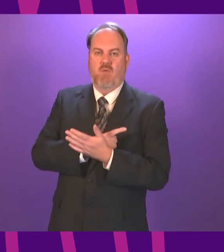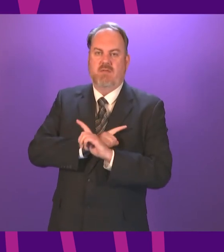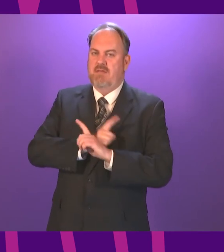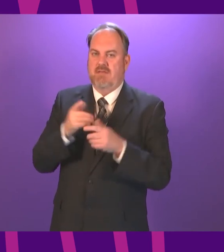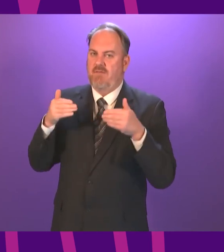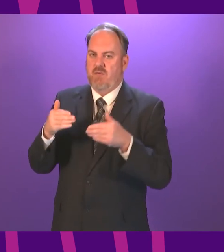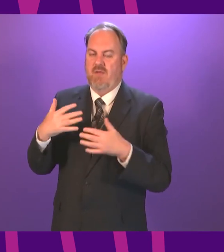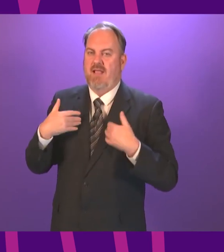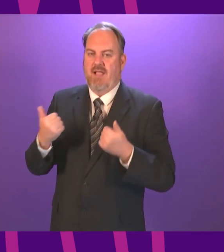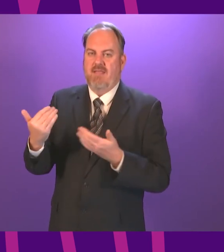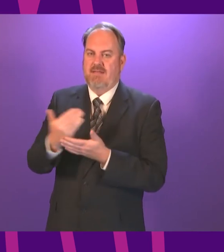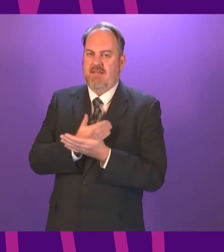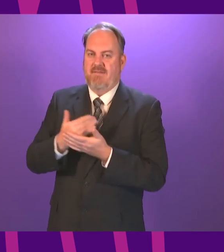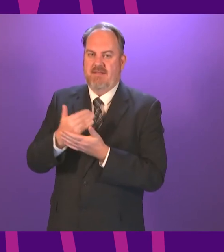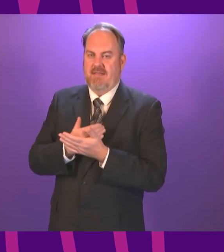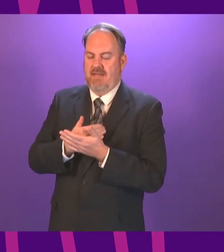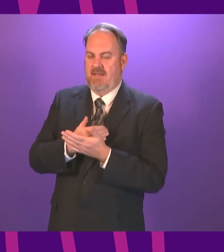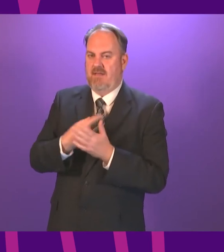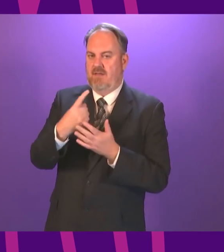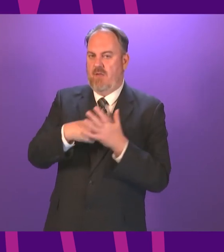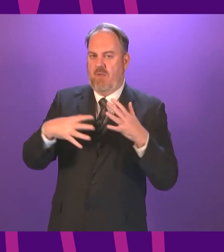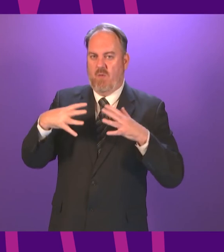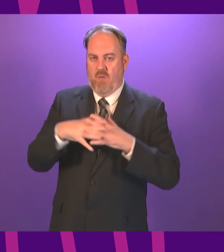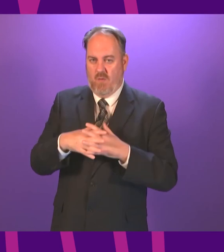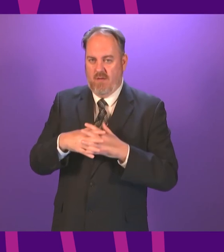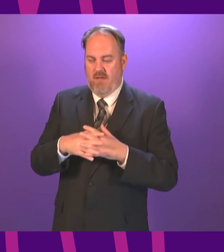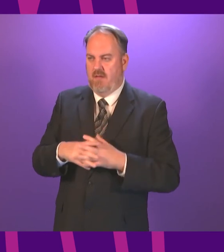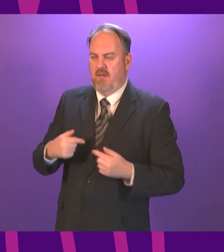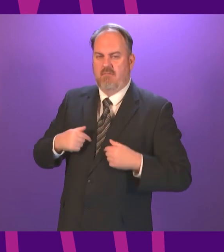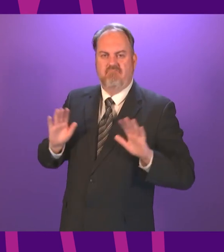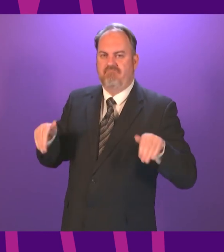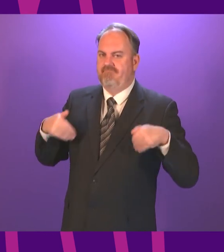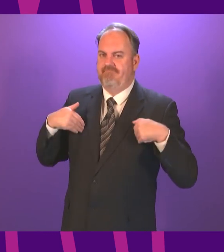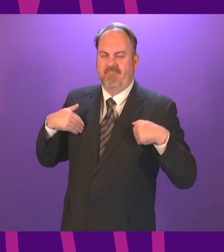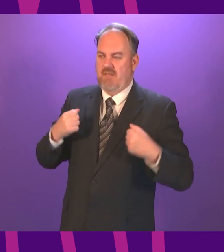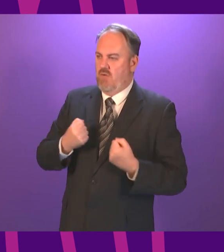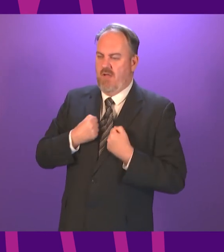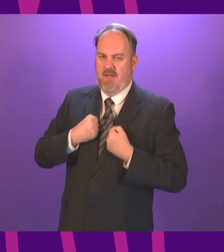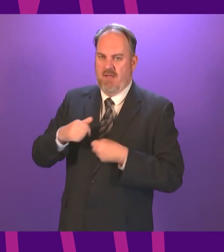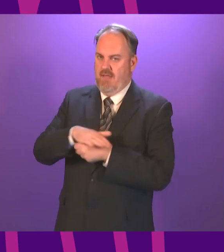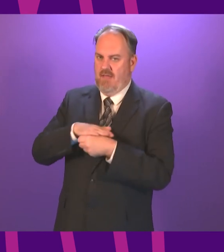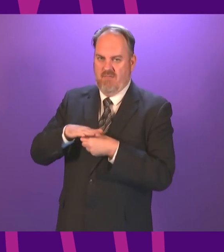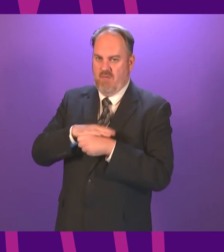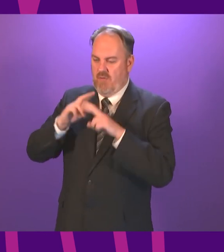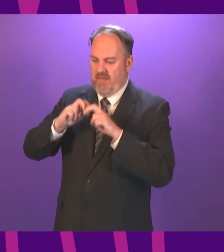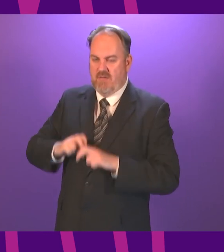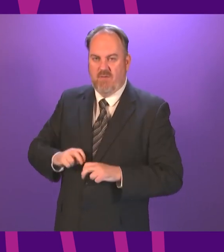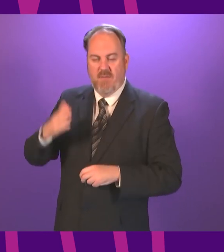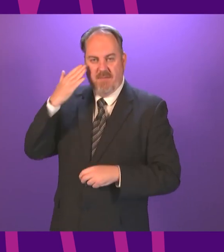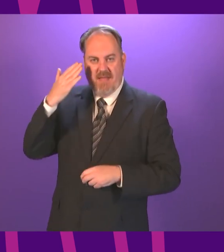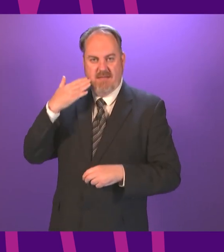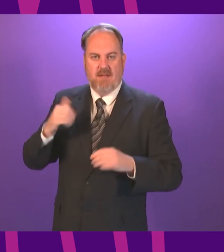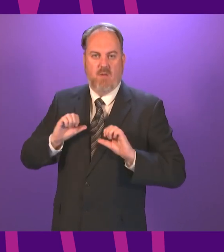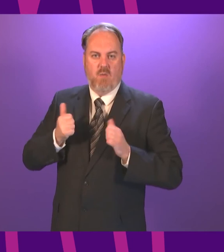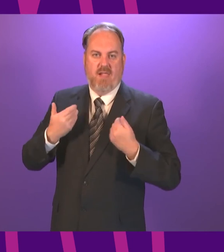legislation or the risk assessments you refer to. This is not an area which has been investigated by the Mental Welfare